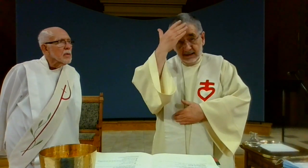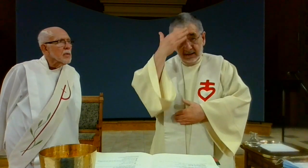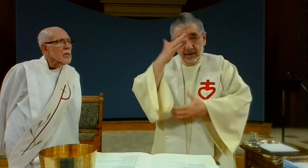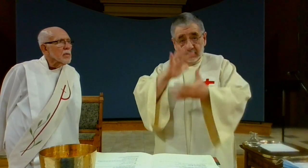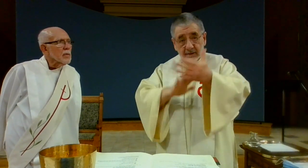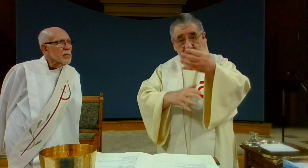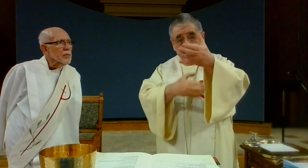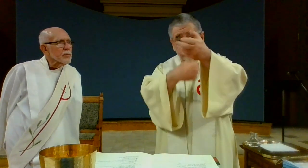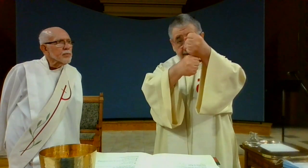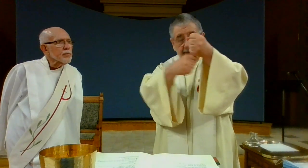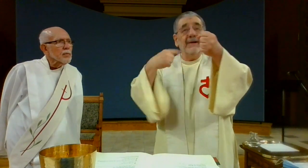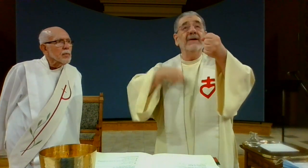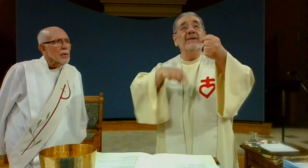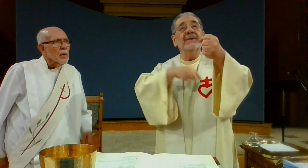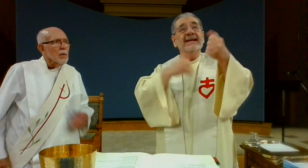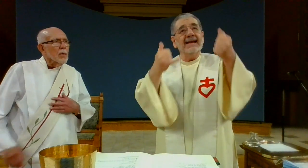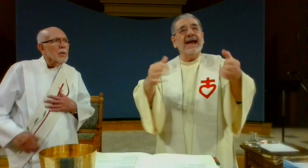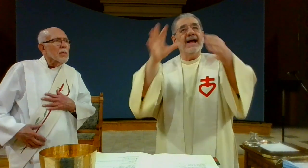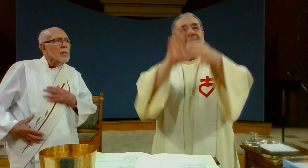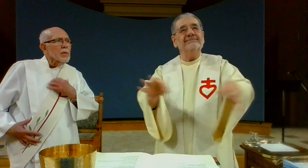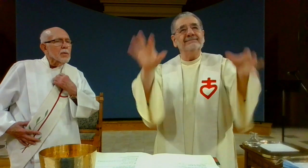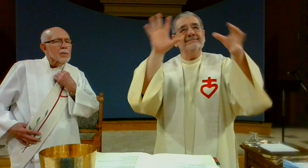now we proclaim the mystery of our faith